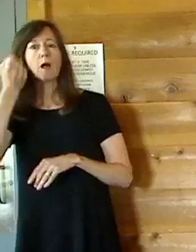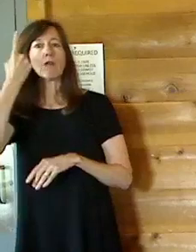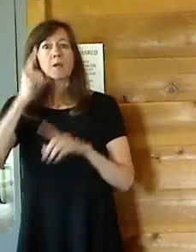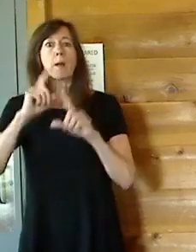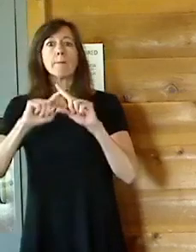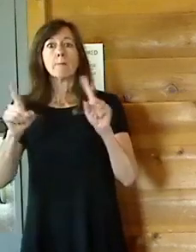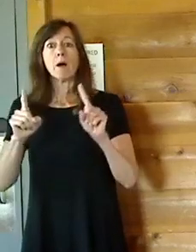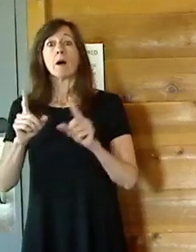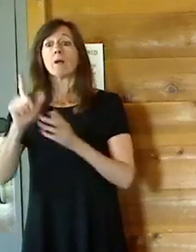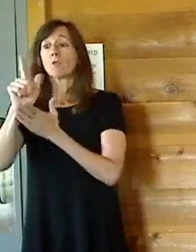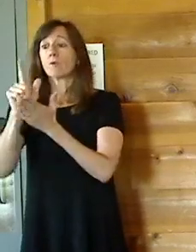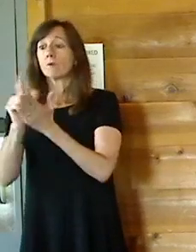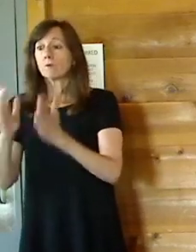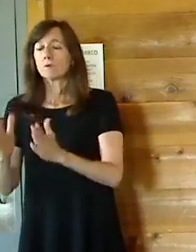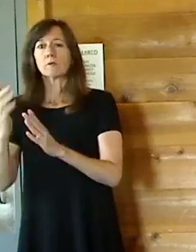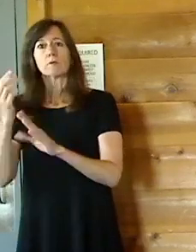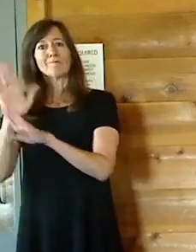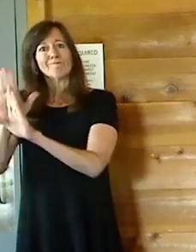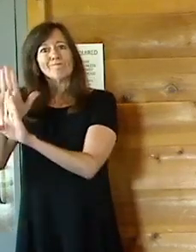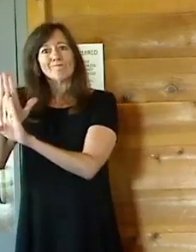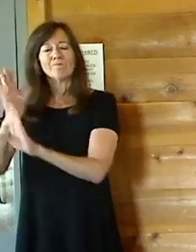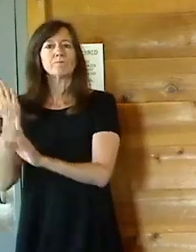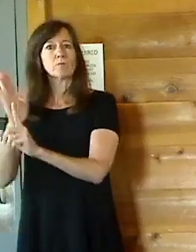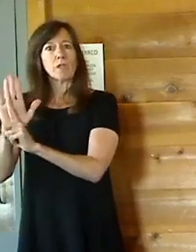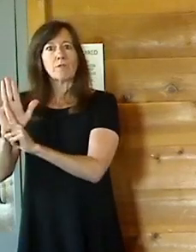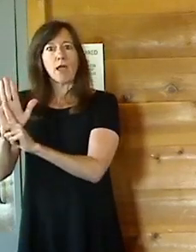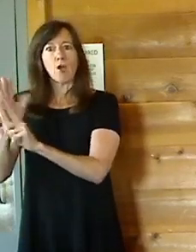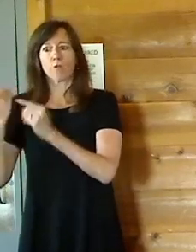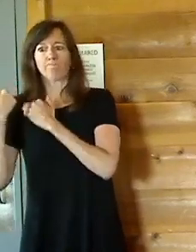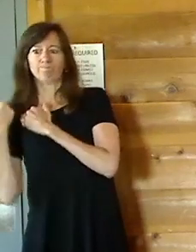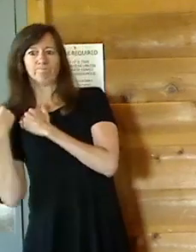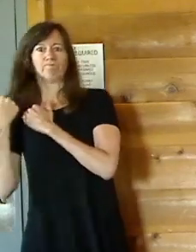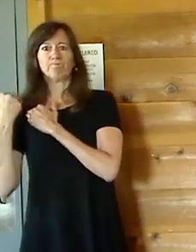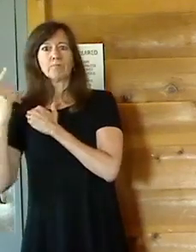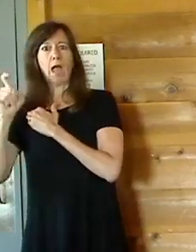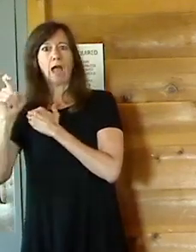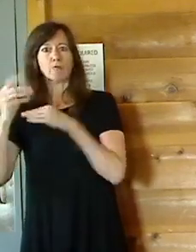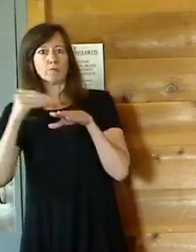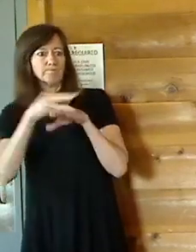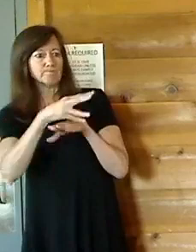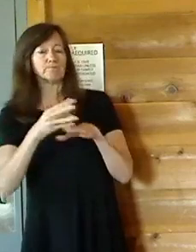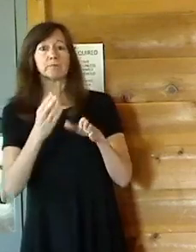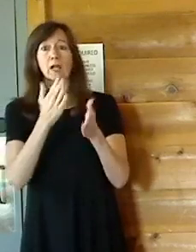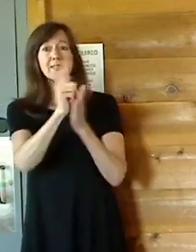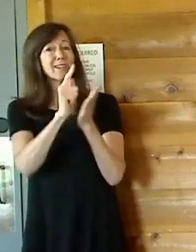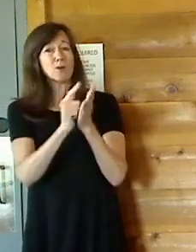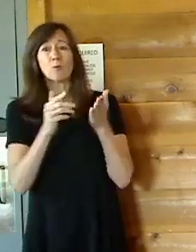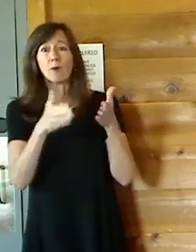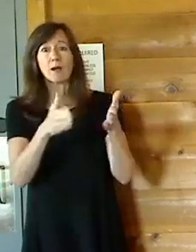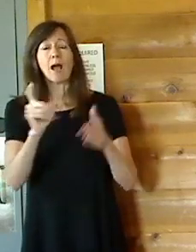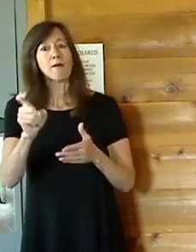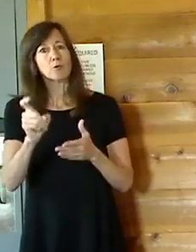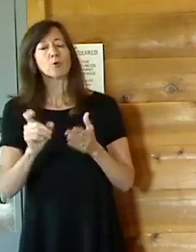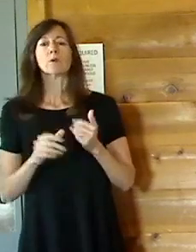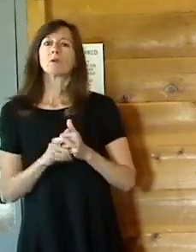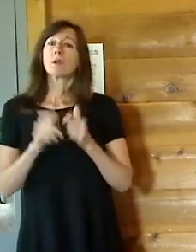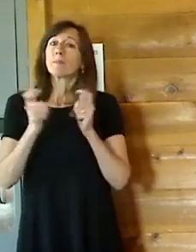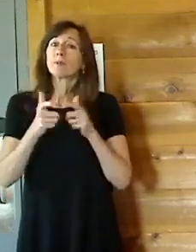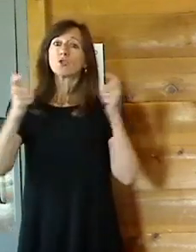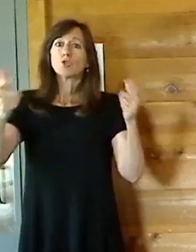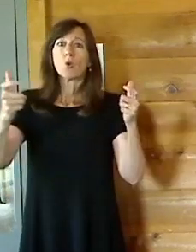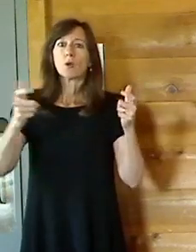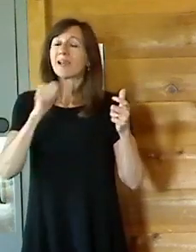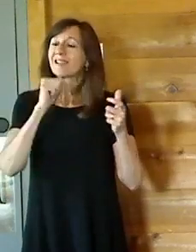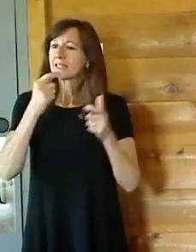legal consult. So it is not fair to say that the majority, and I did not say the minority, dissolved the